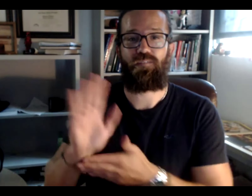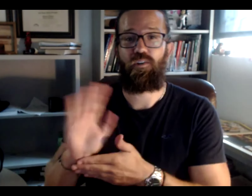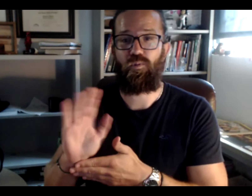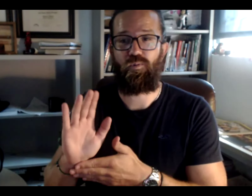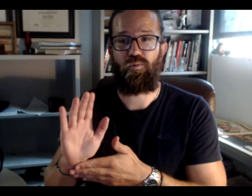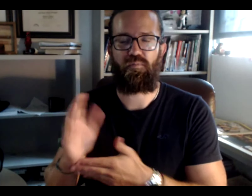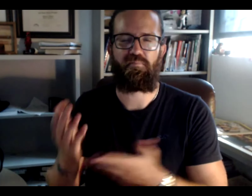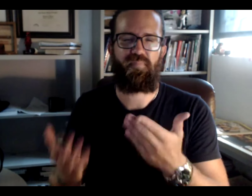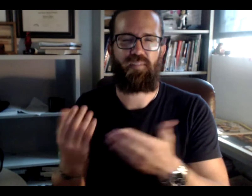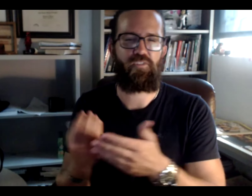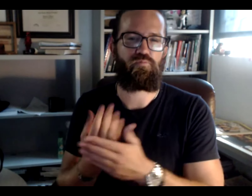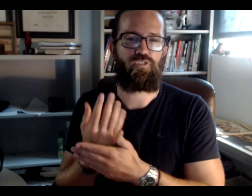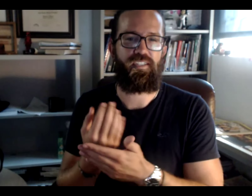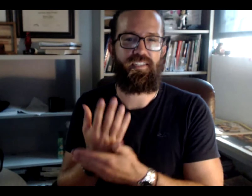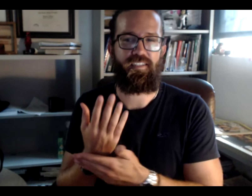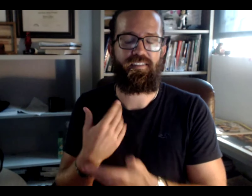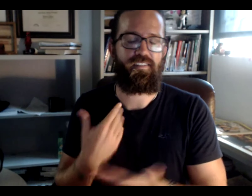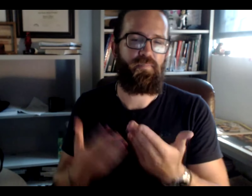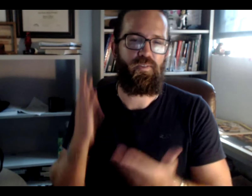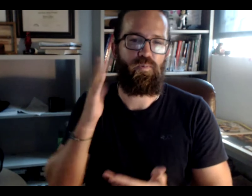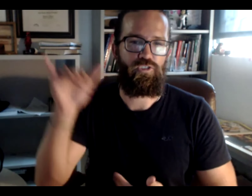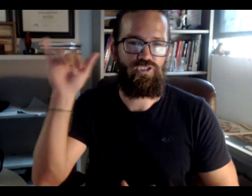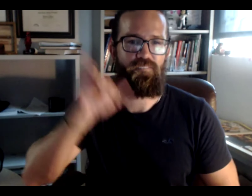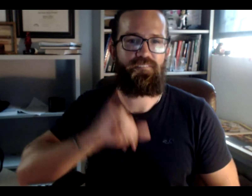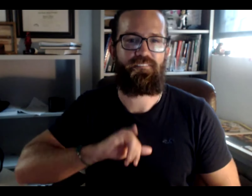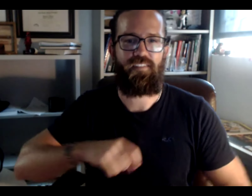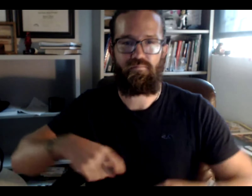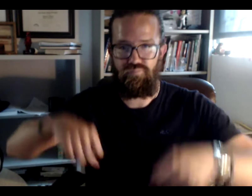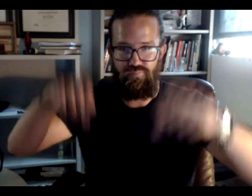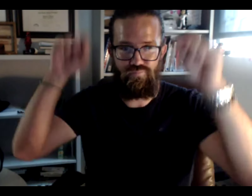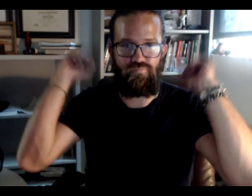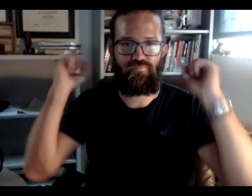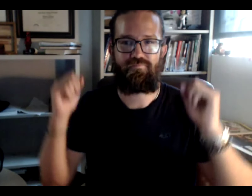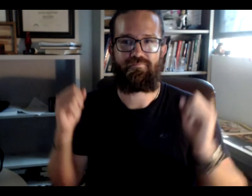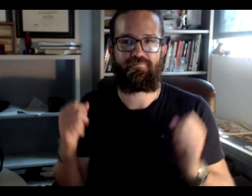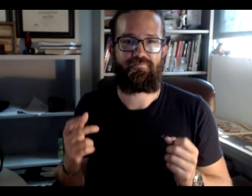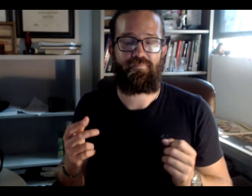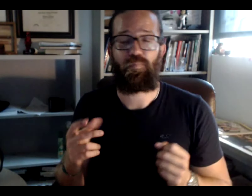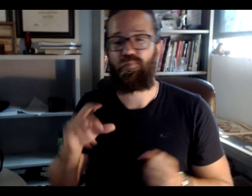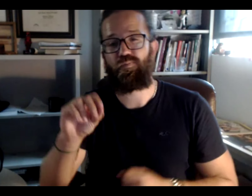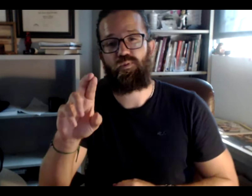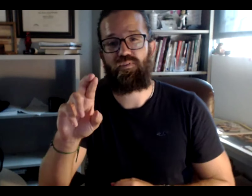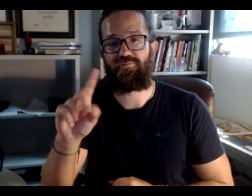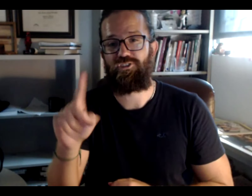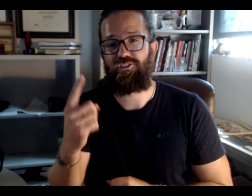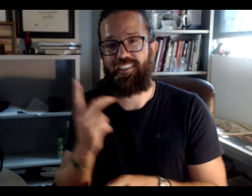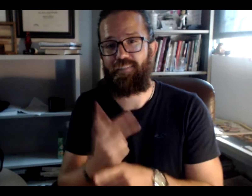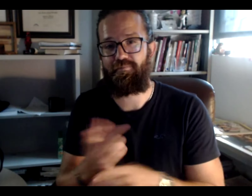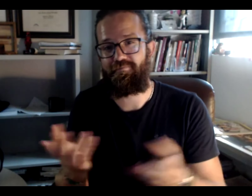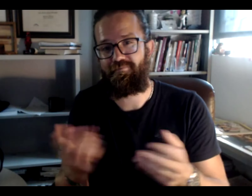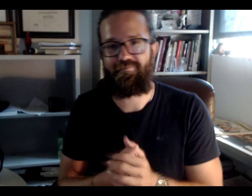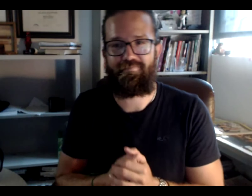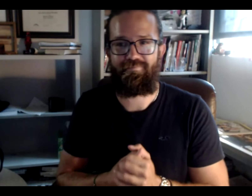And by the end of the level 4 video in the spring, maybe I'll be shaven. Maybe I'll be